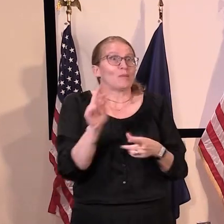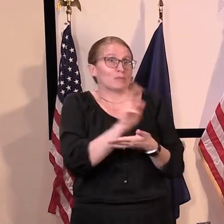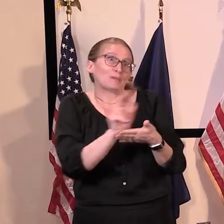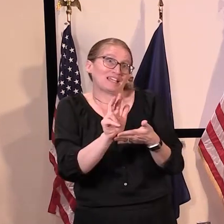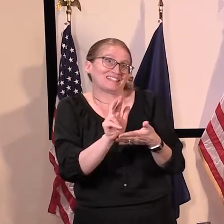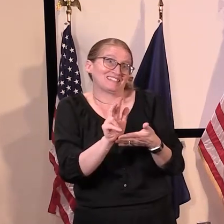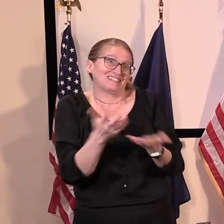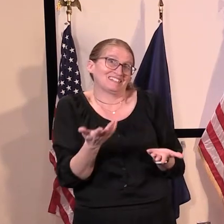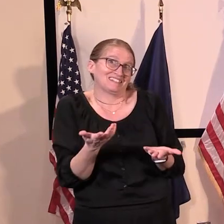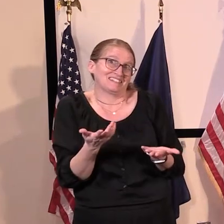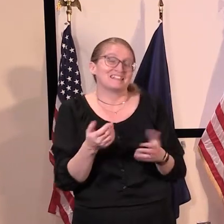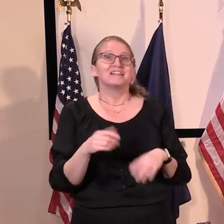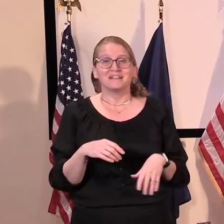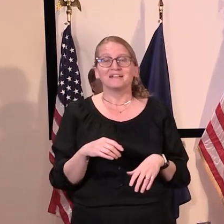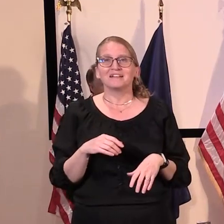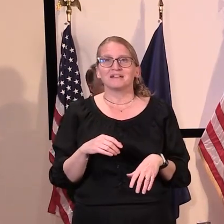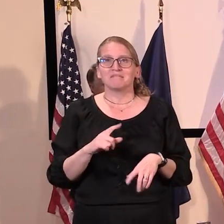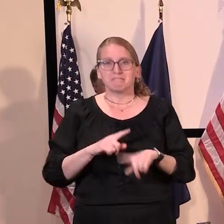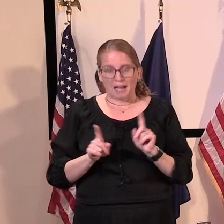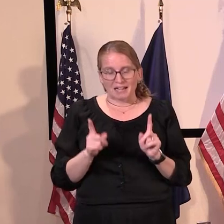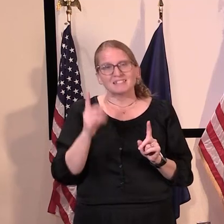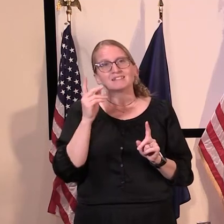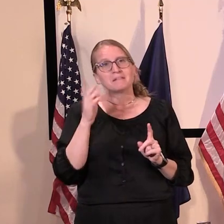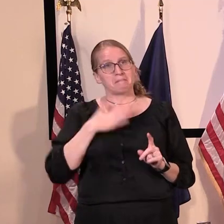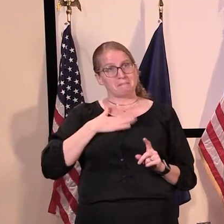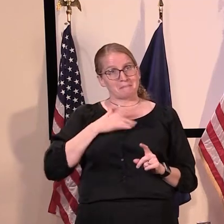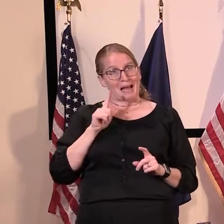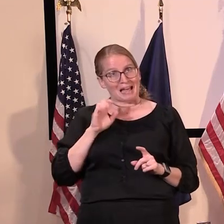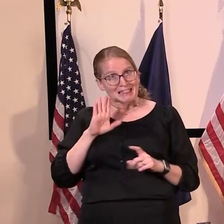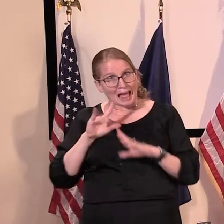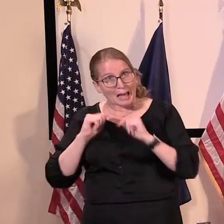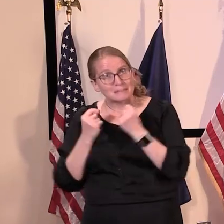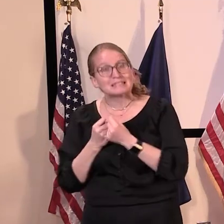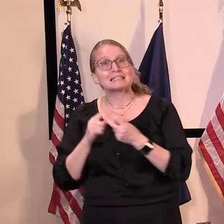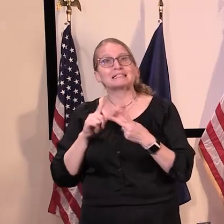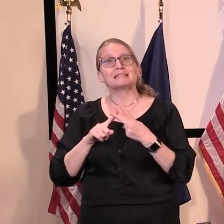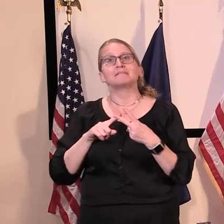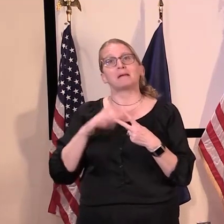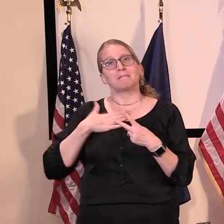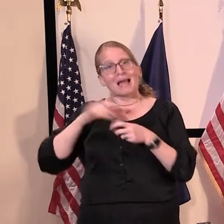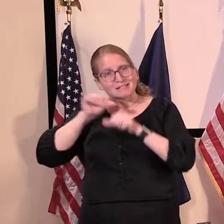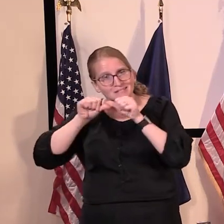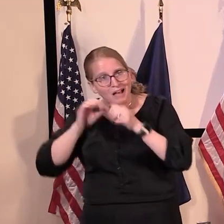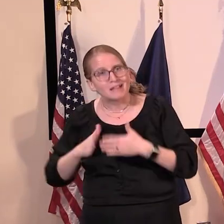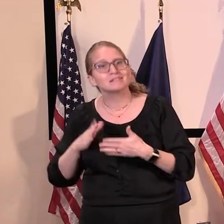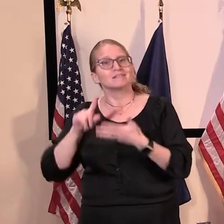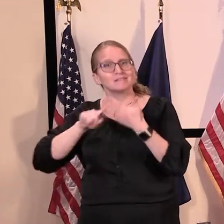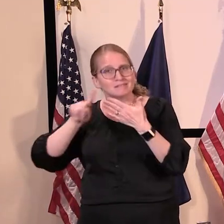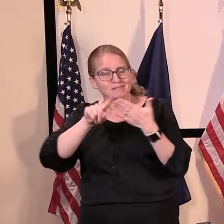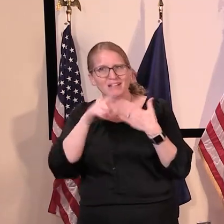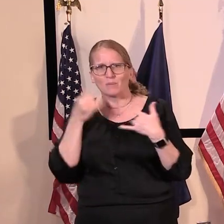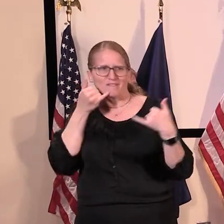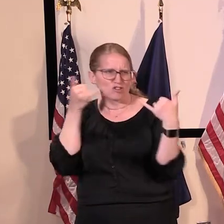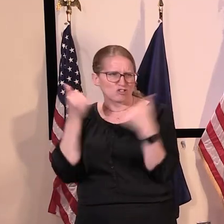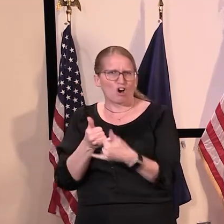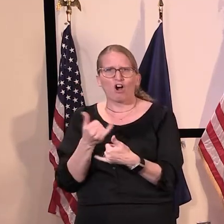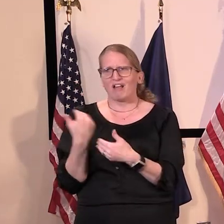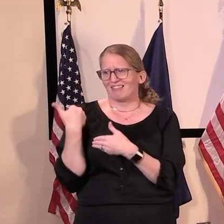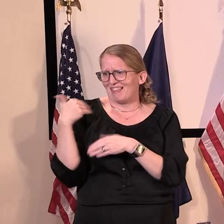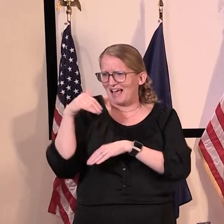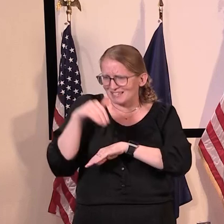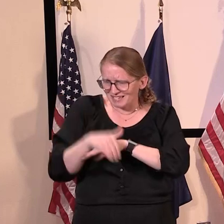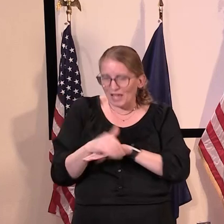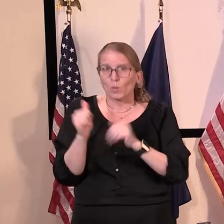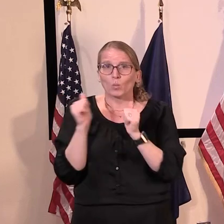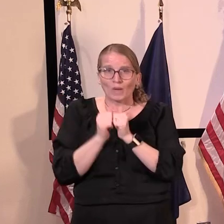my laboratory team and epidemiology team and myself were on the call last night, uh, just Vermont with the